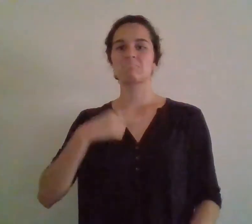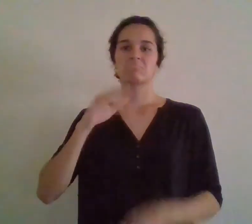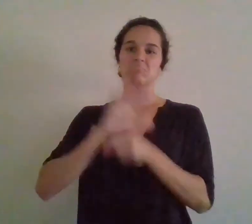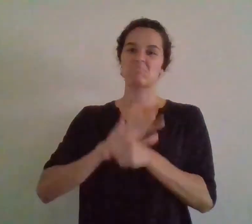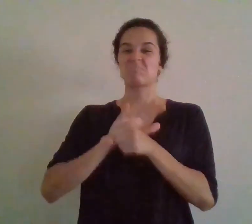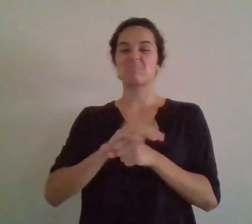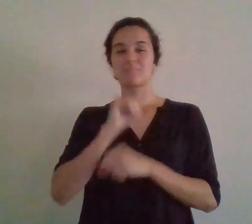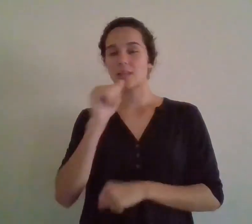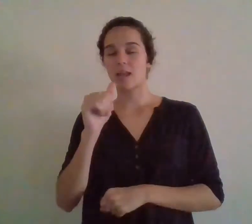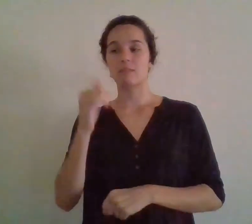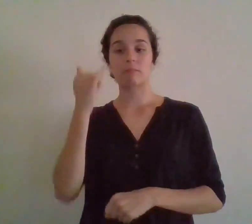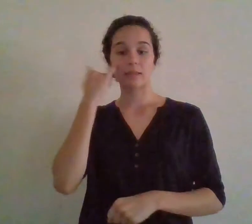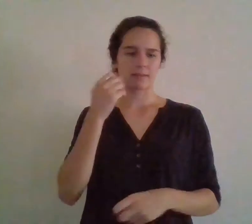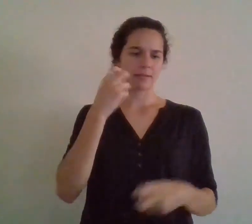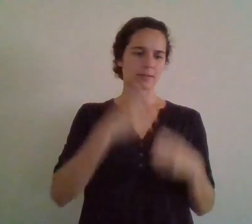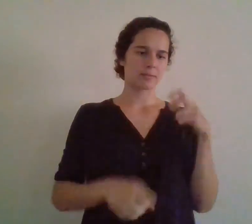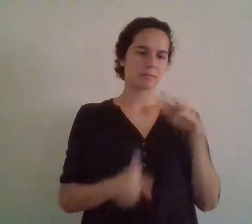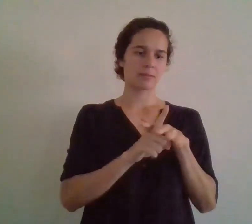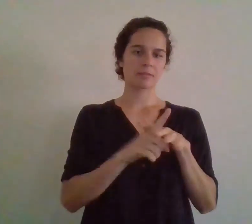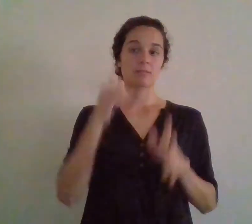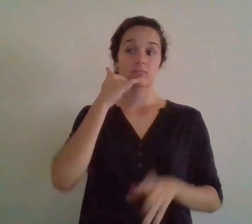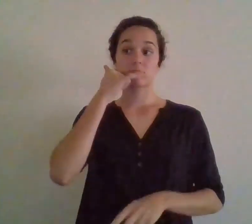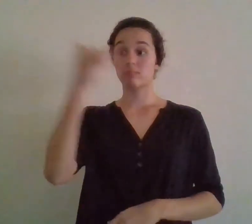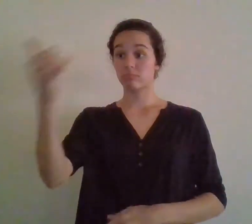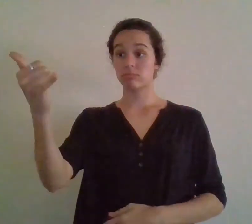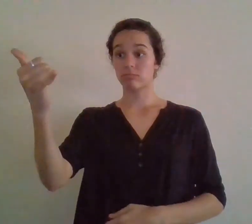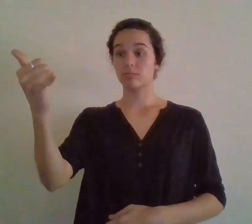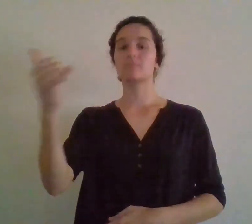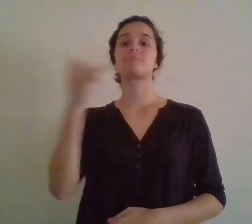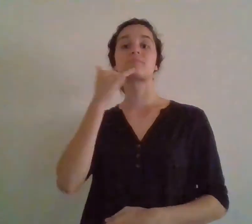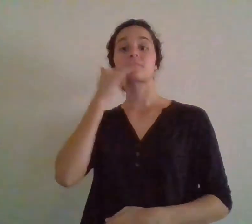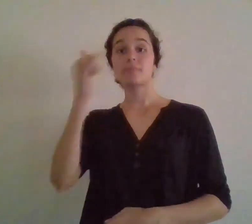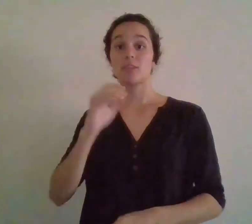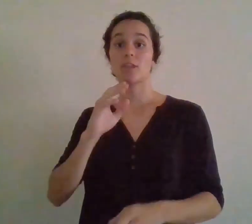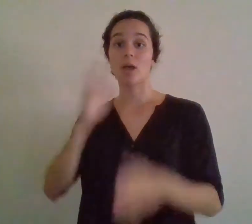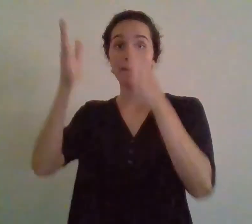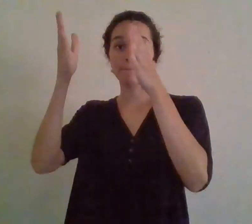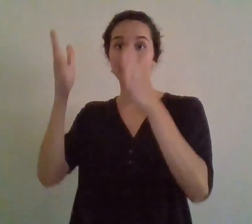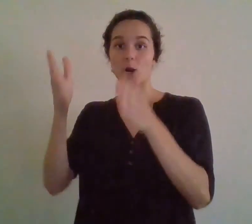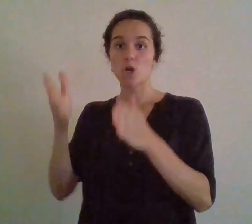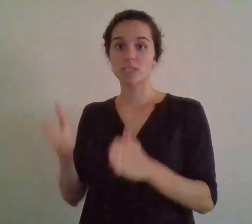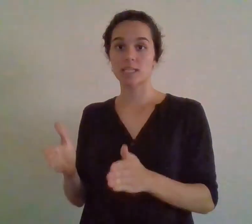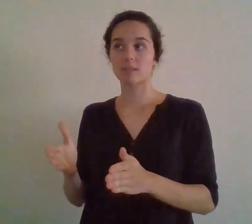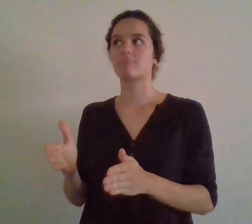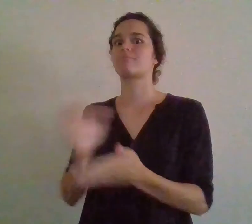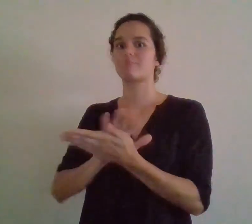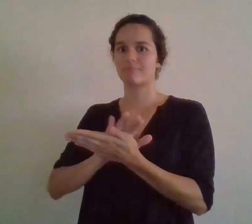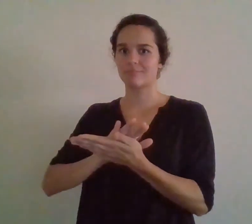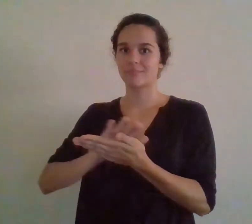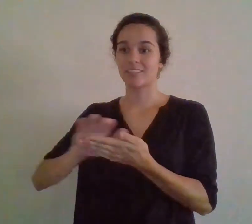little stress with it. Actually, when you call them and you have any issues, you get sent to a person, which is really,